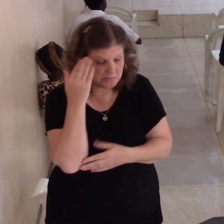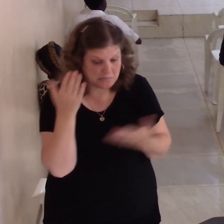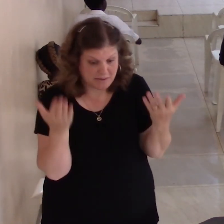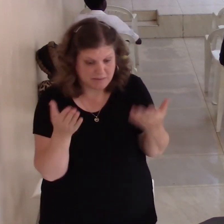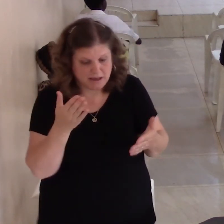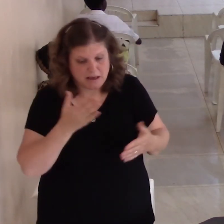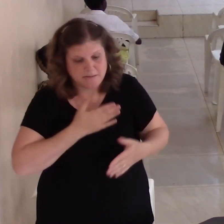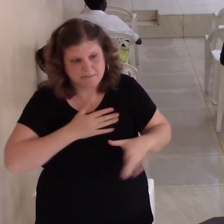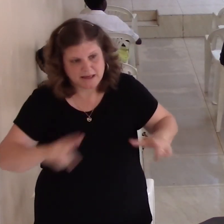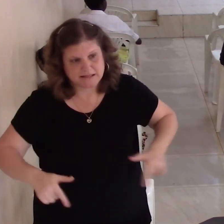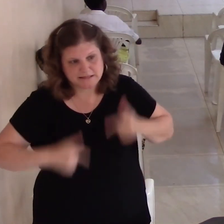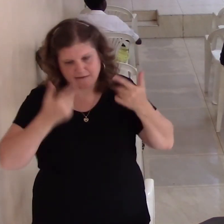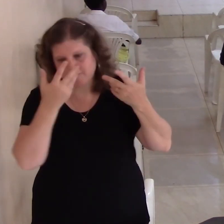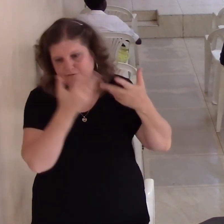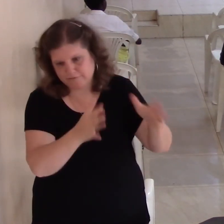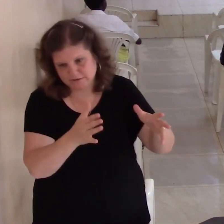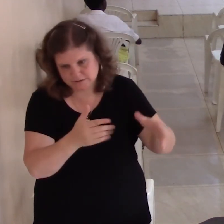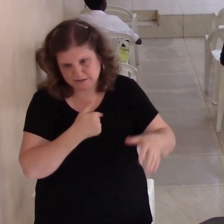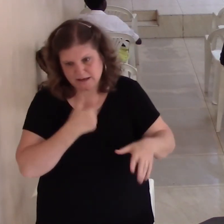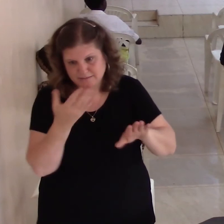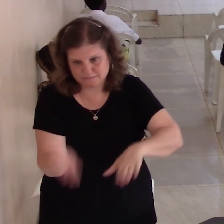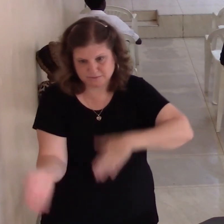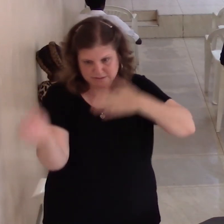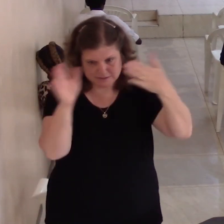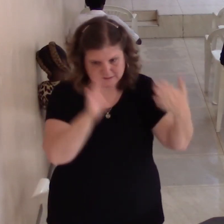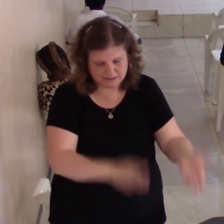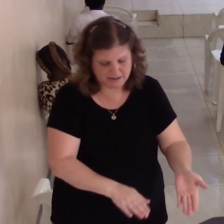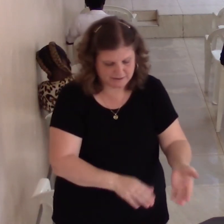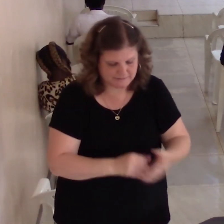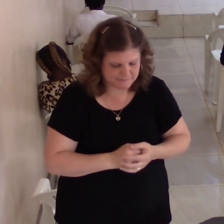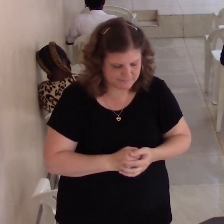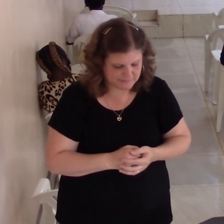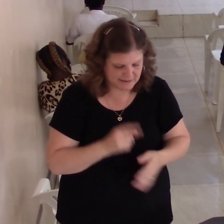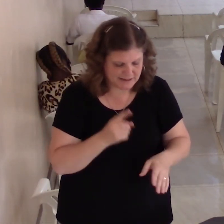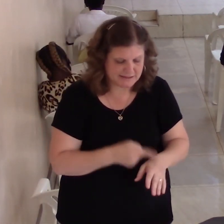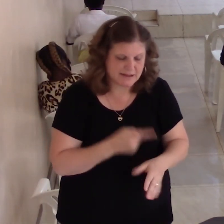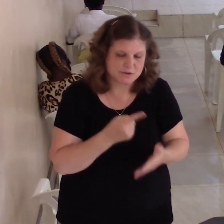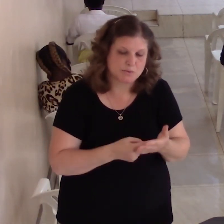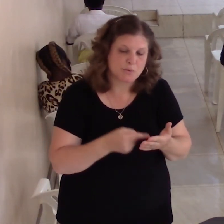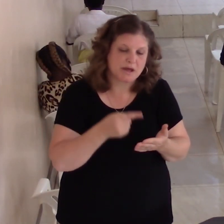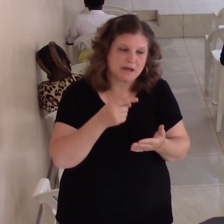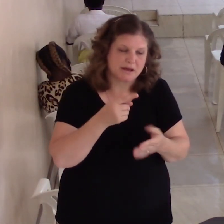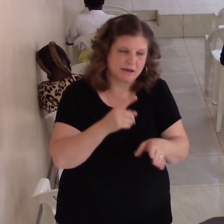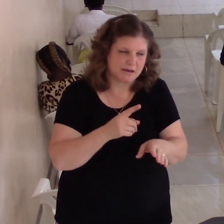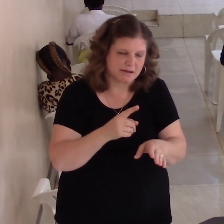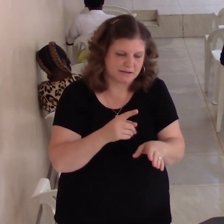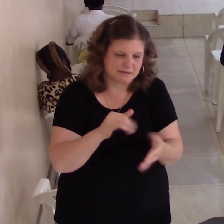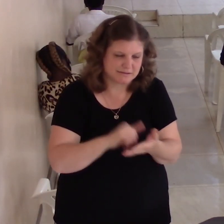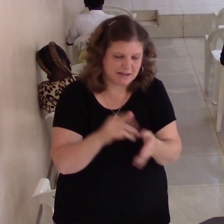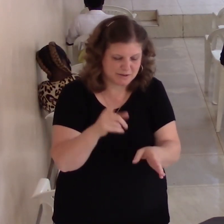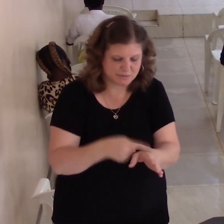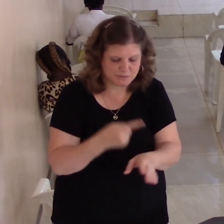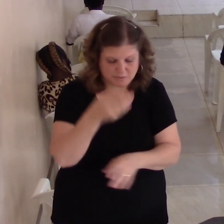going to die and that's when God delivered them and you thought they were